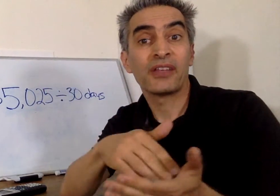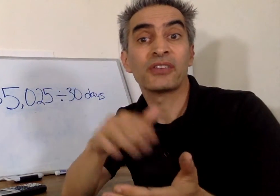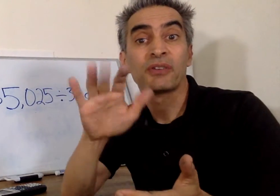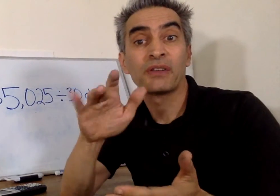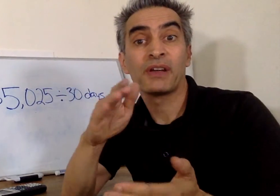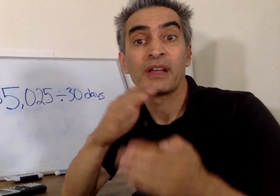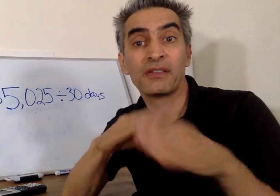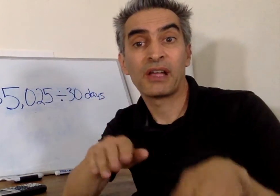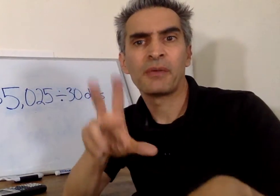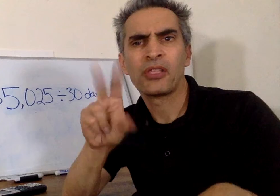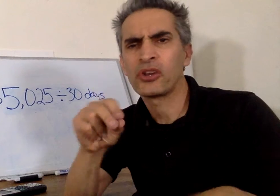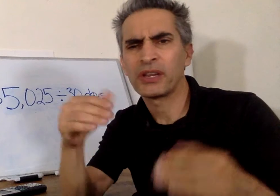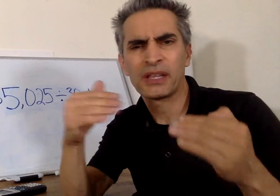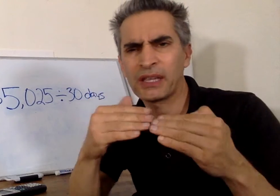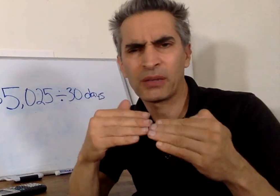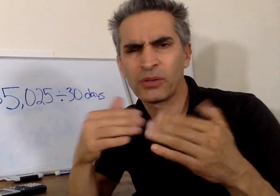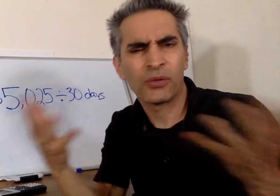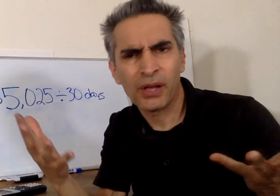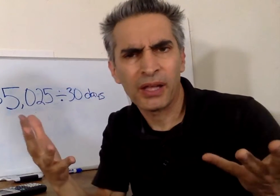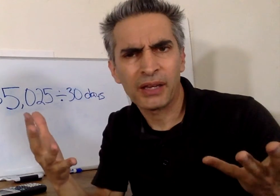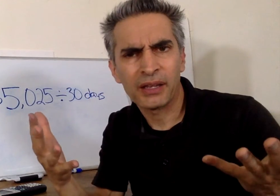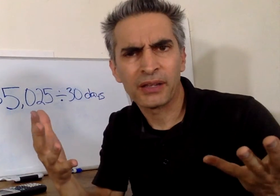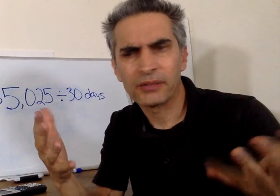,025 divided by 30 equals